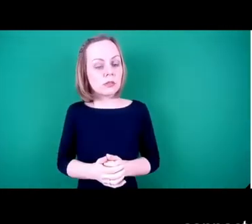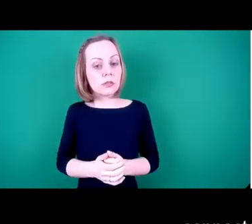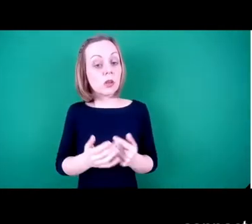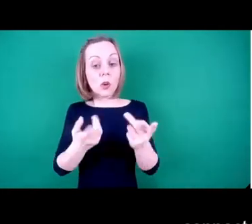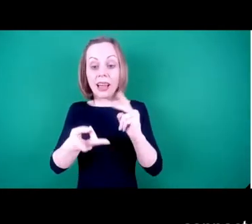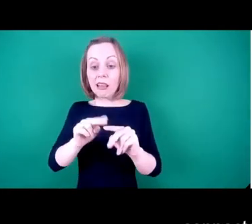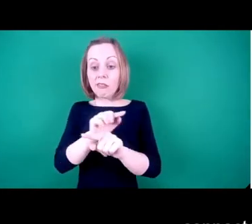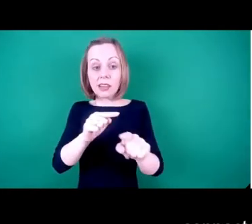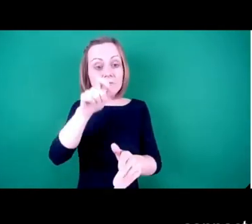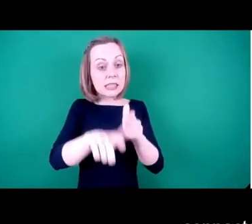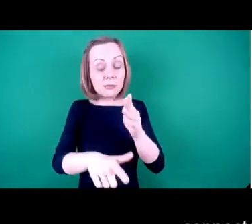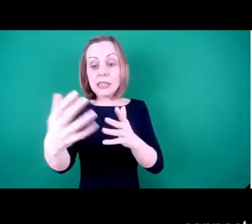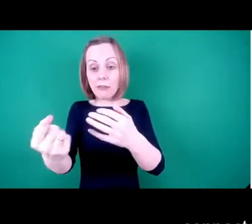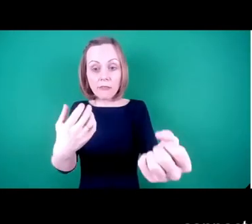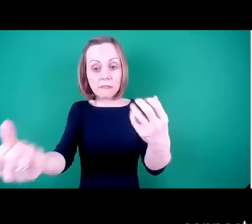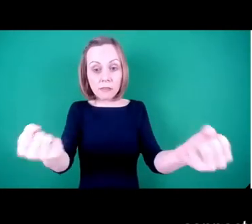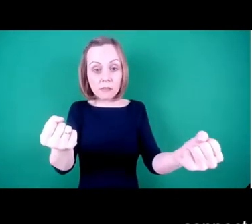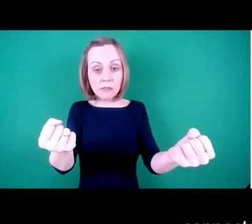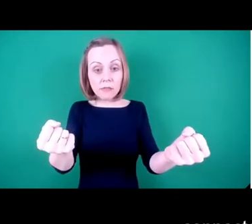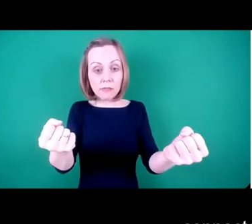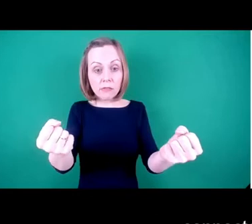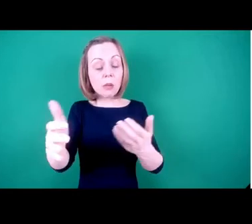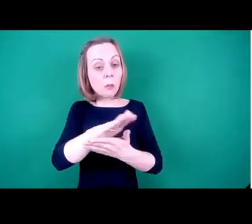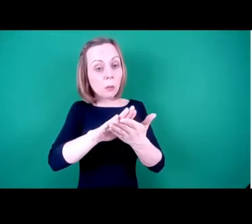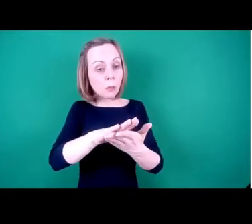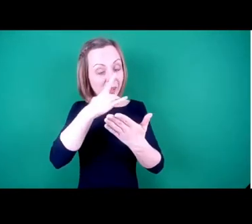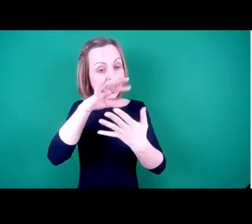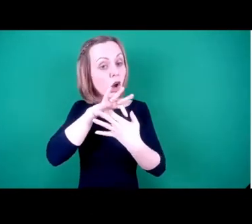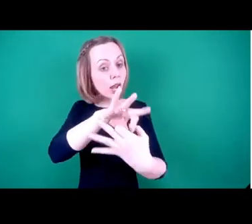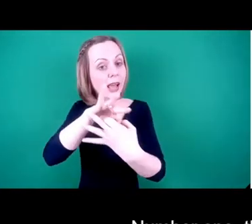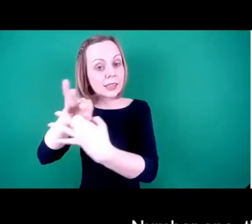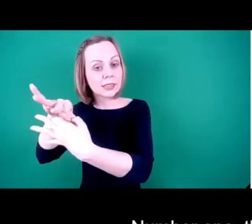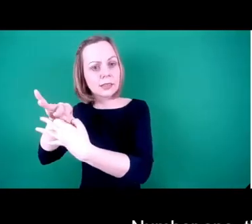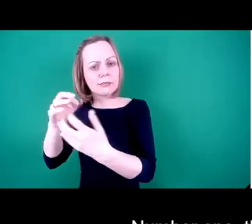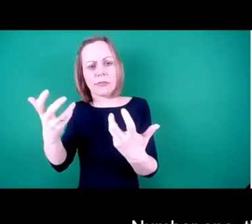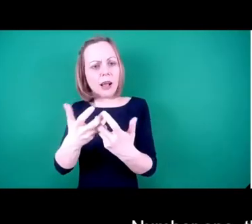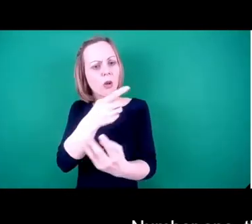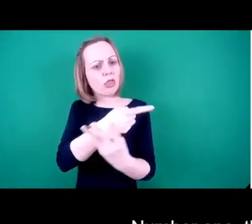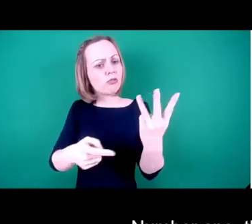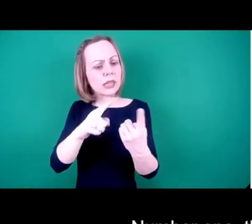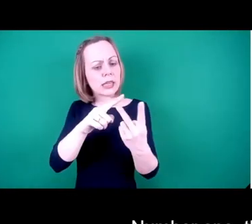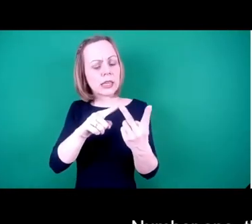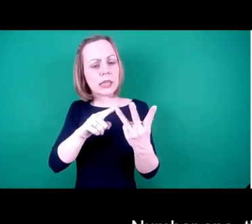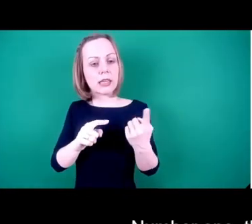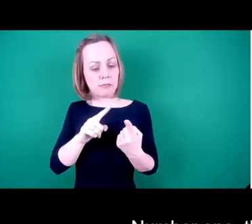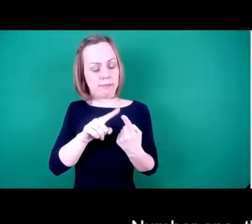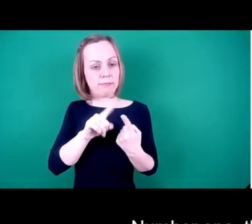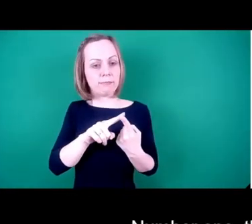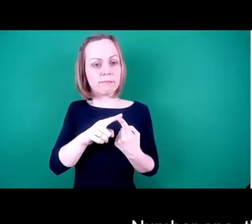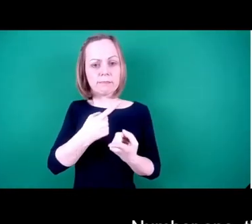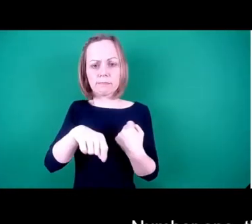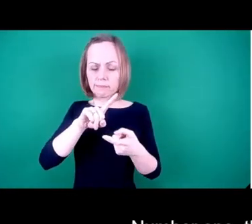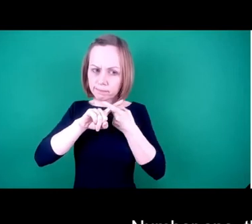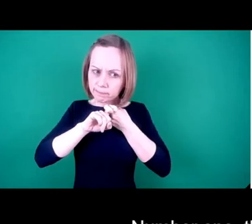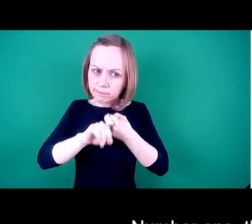connected in the following three simple ways. Number one, that we commit as individuals and